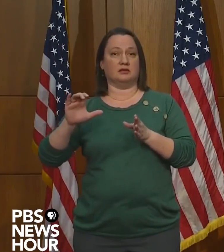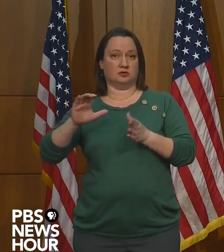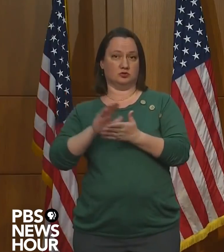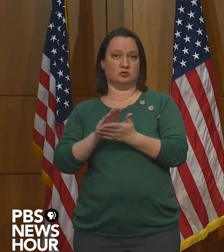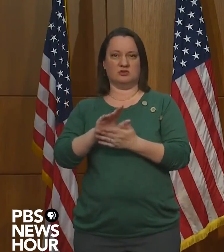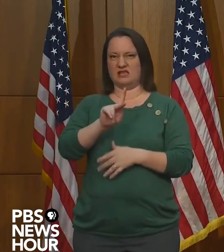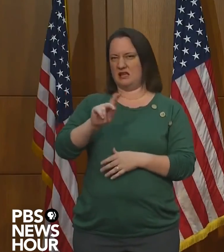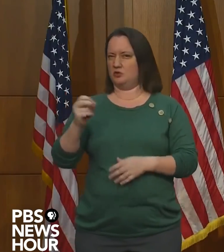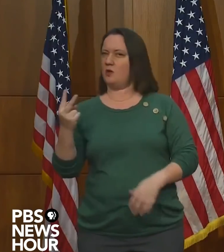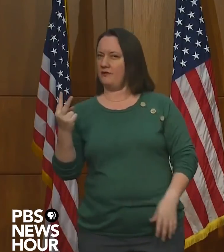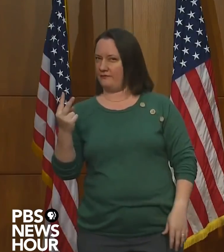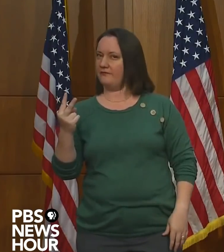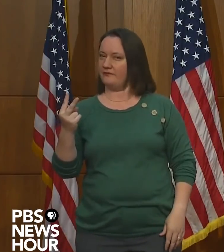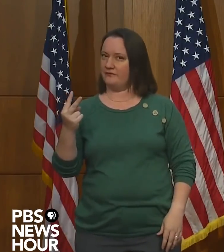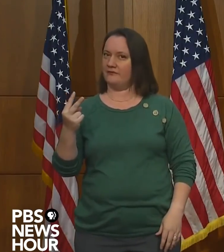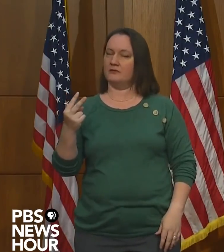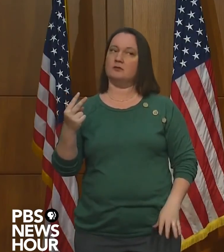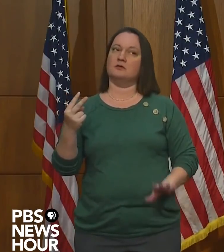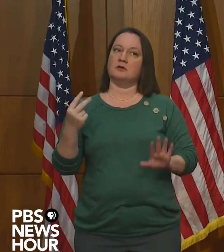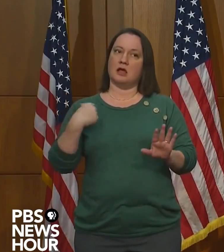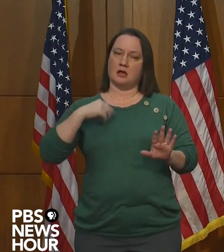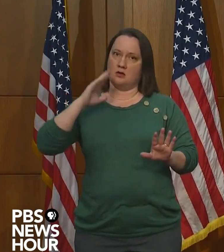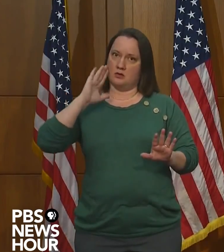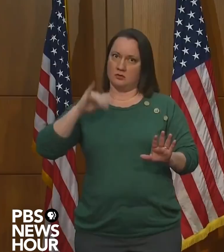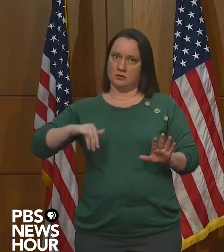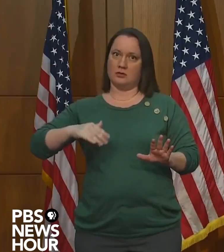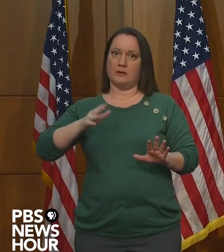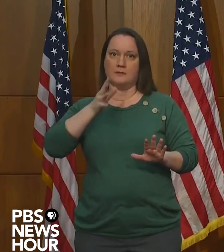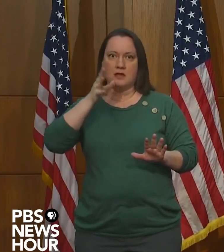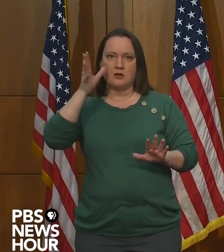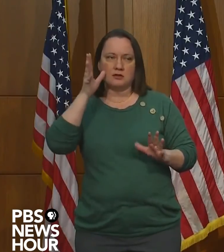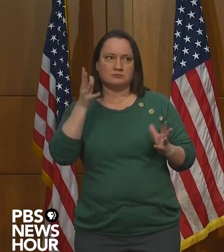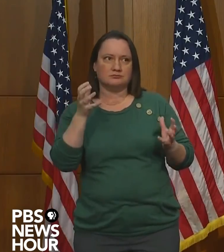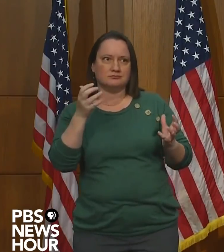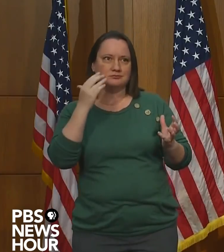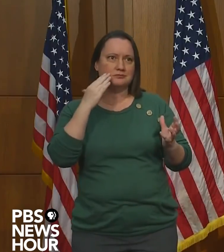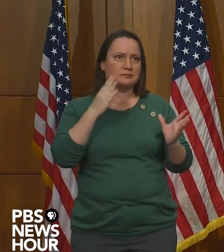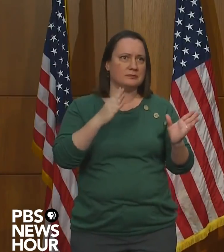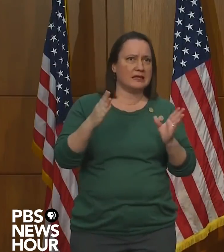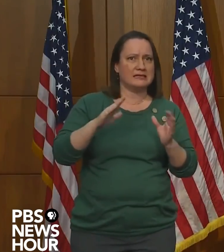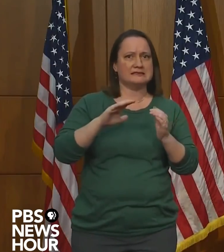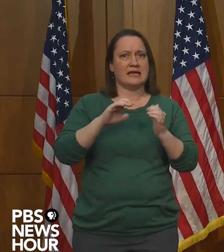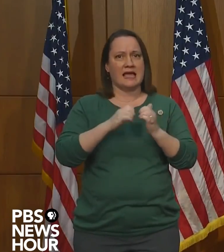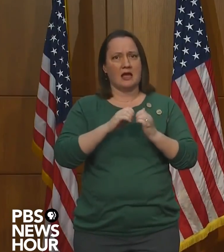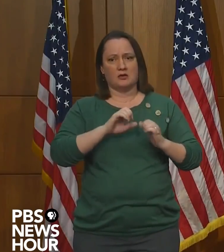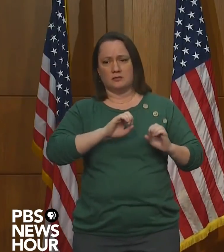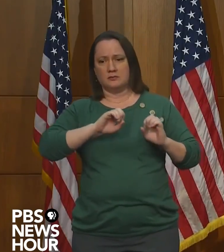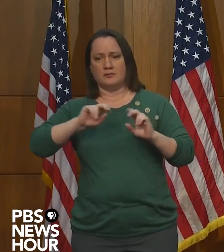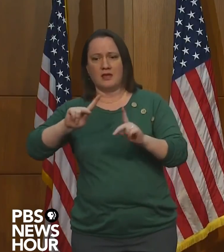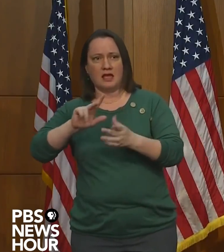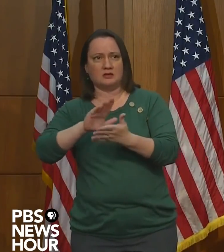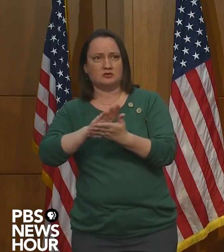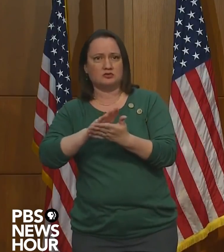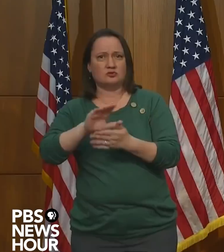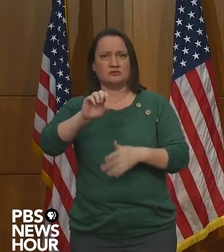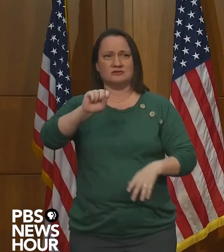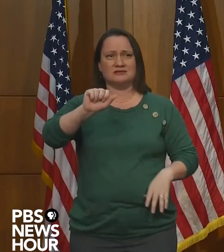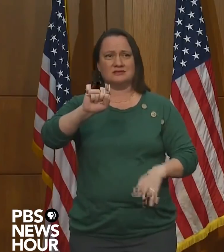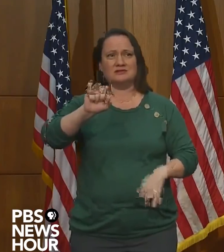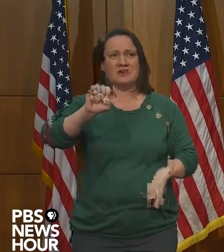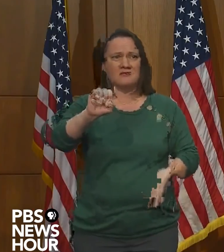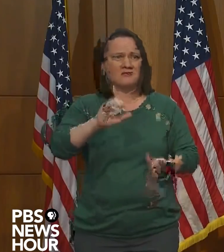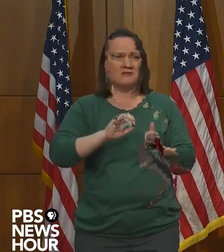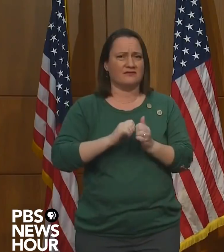I know that parents are very interested in our plans for how to safely return children to our classrooms.